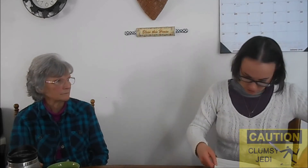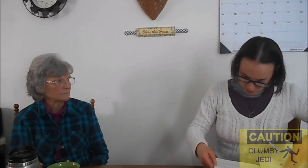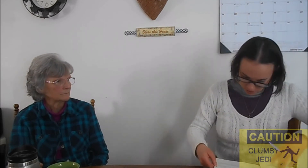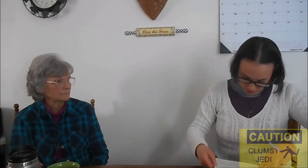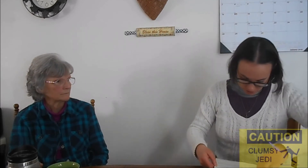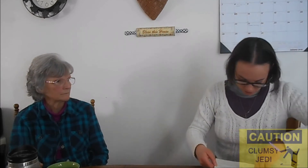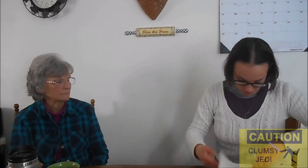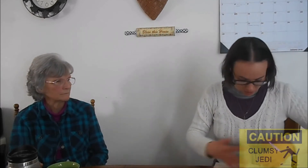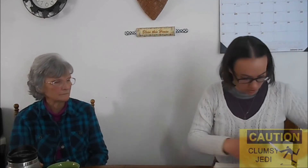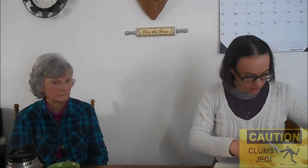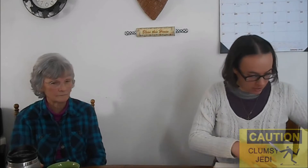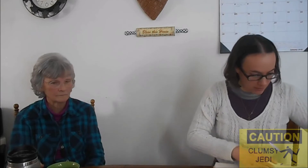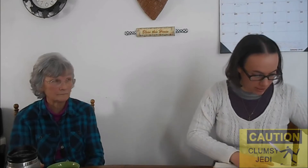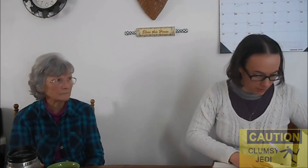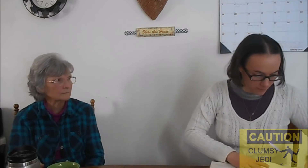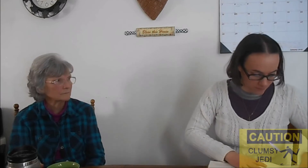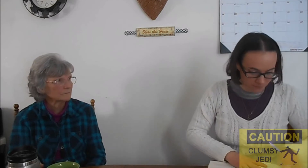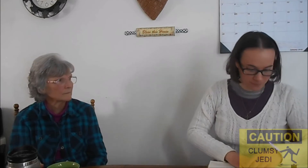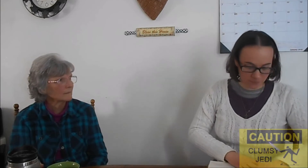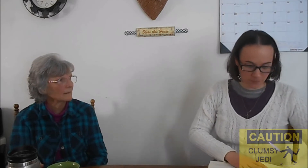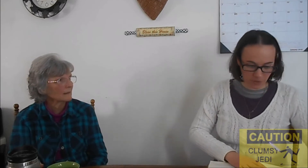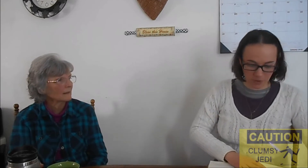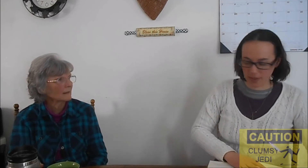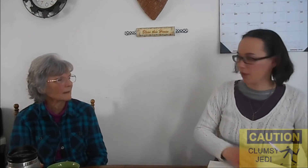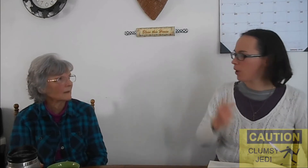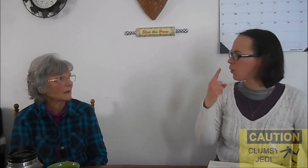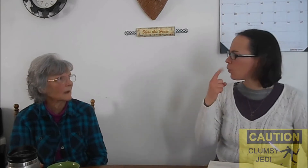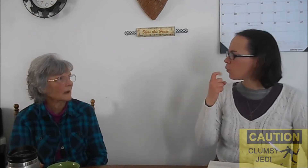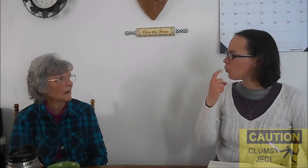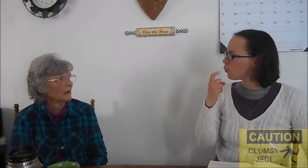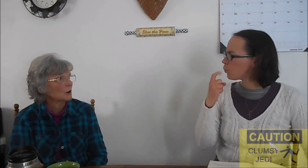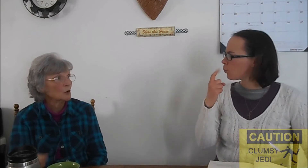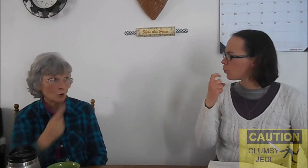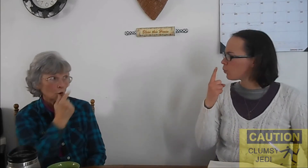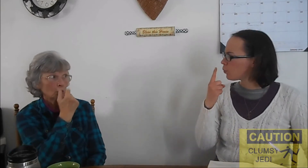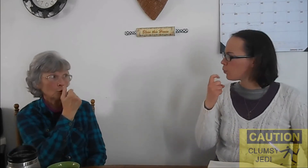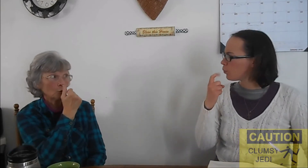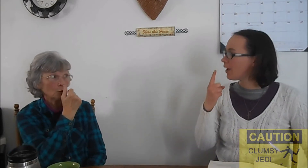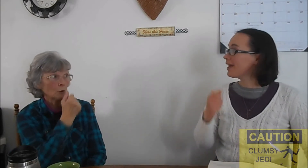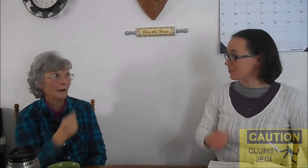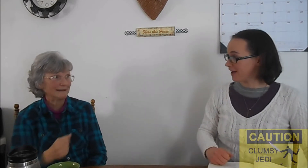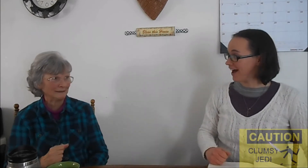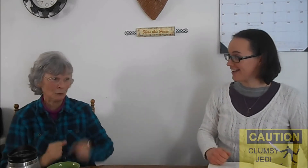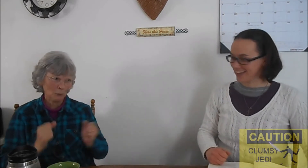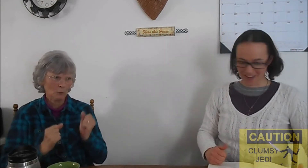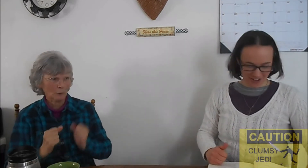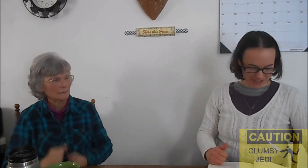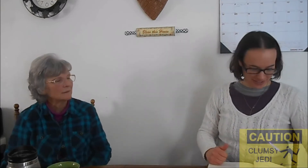Mature... Here we go. Okay. Who? You got it! Awesome!